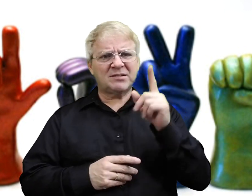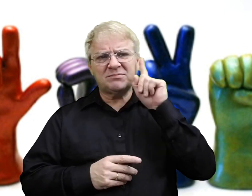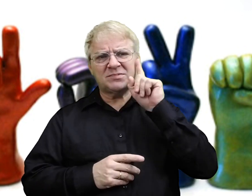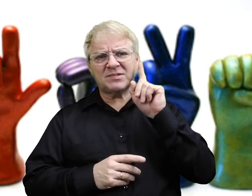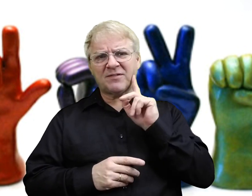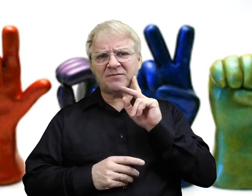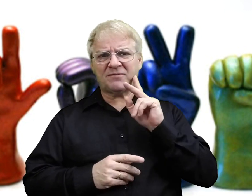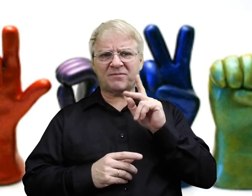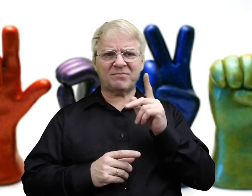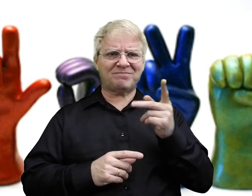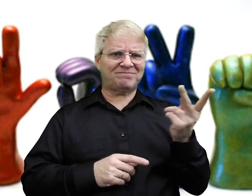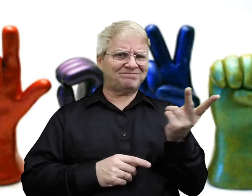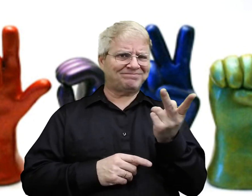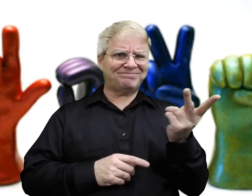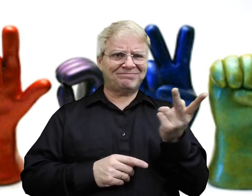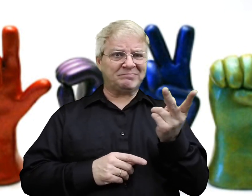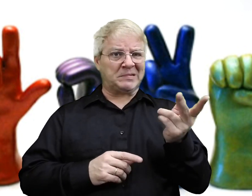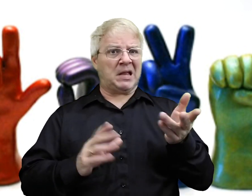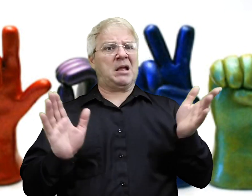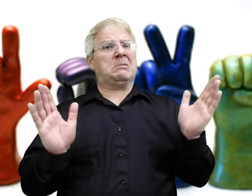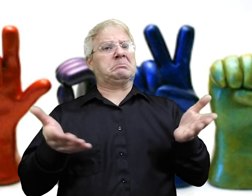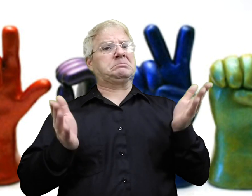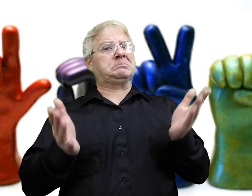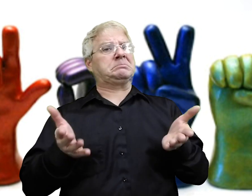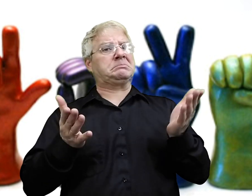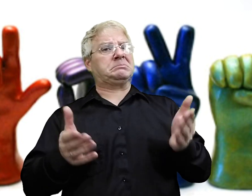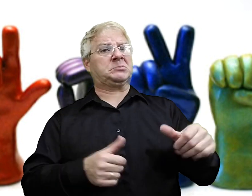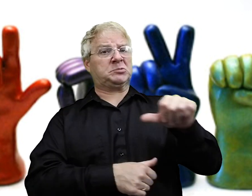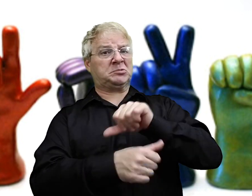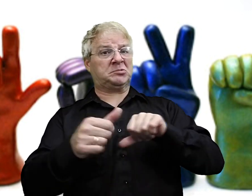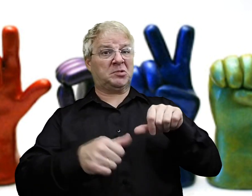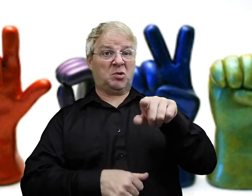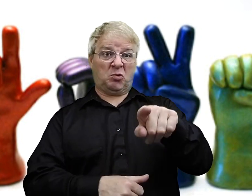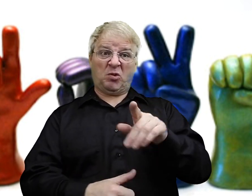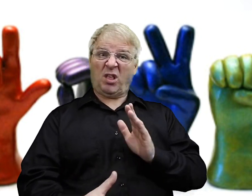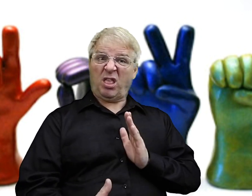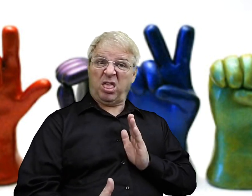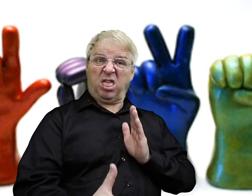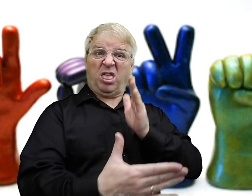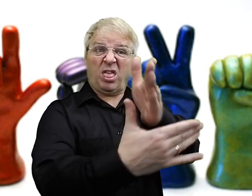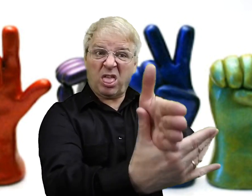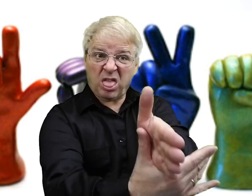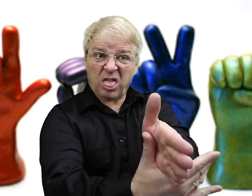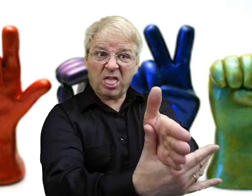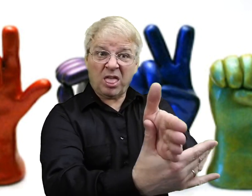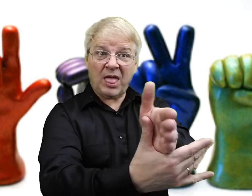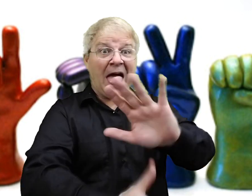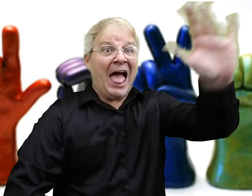If you see a deaf couple perhaps having a conversation with each other, and you feel